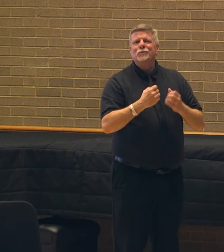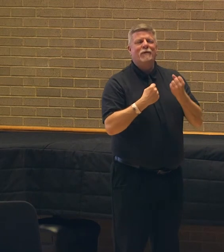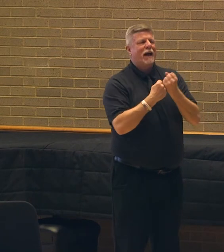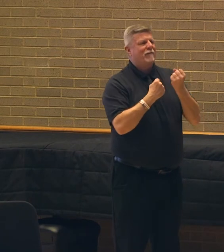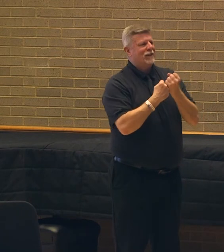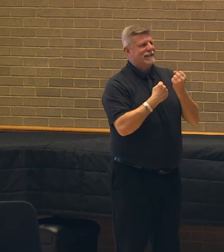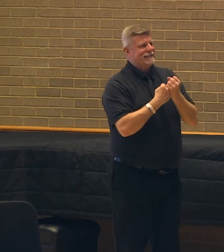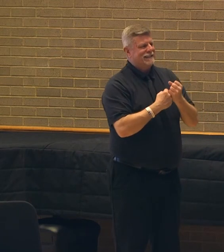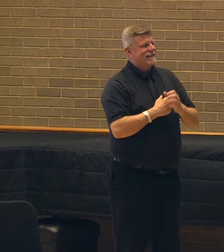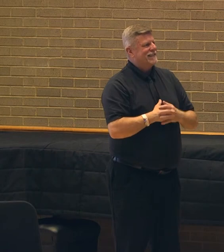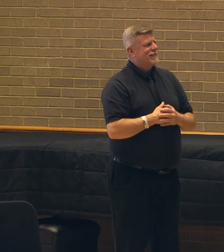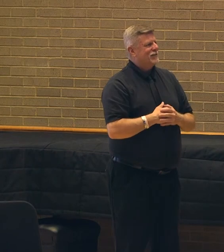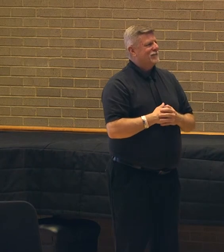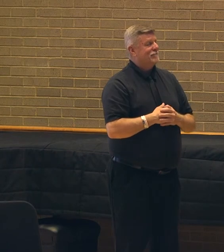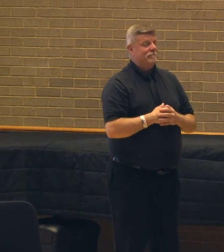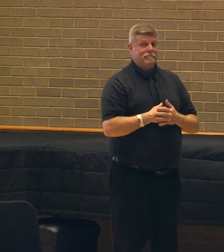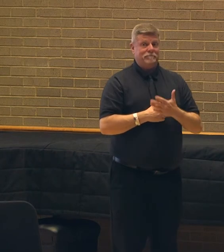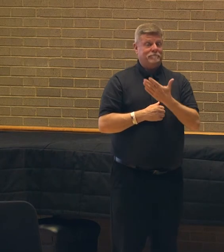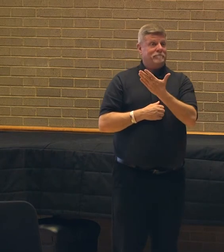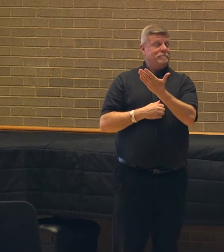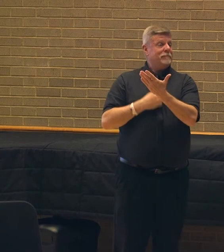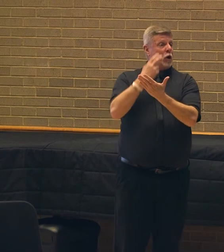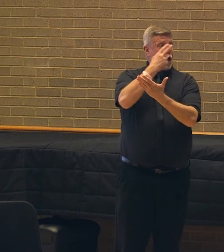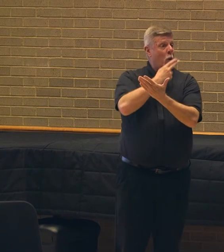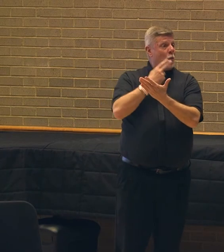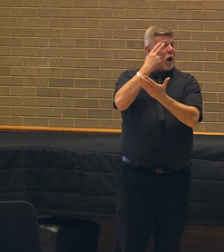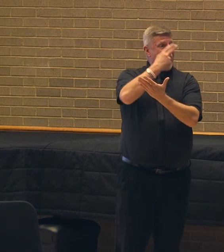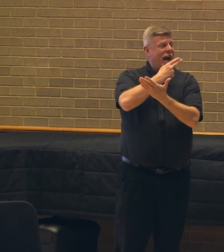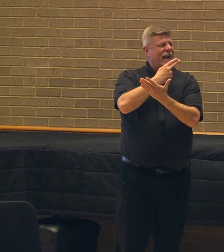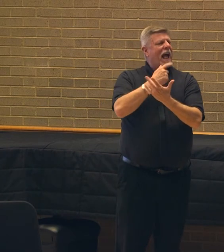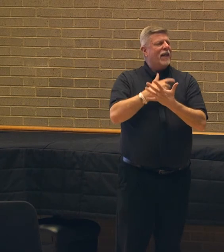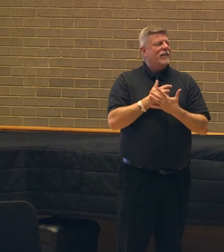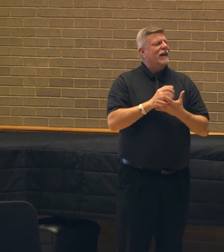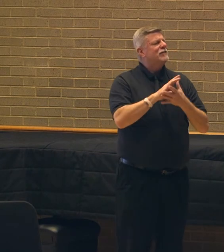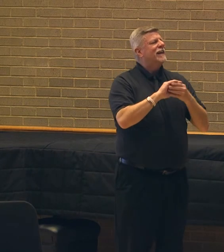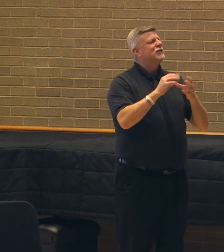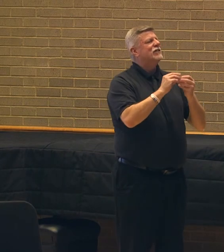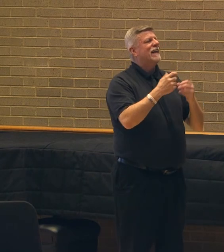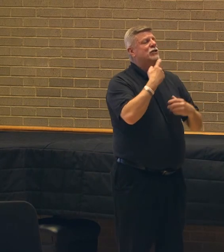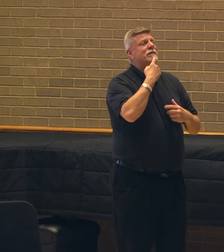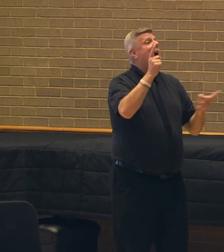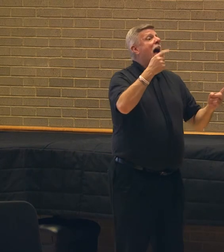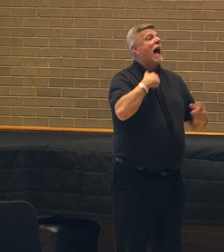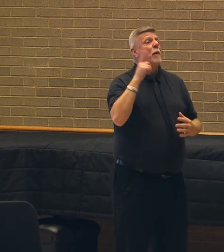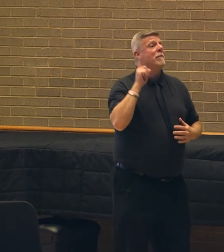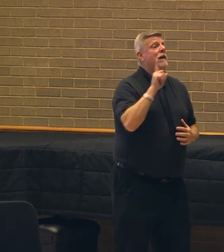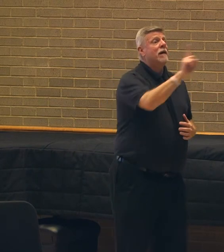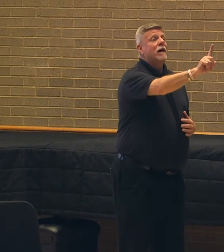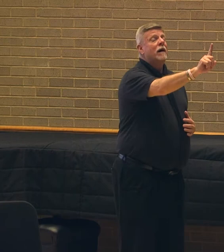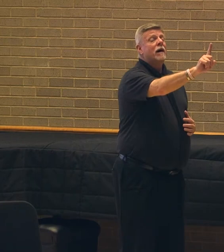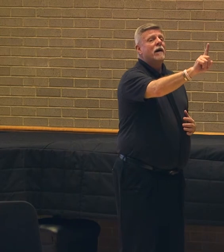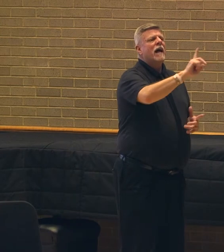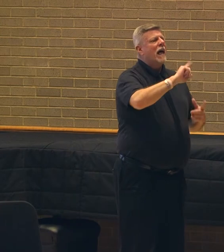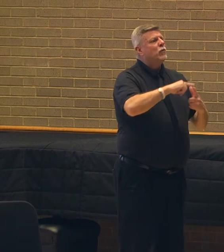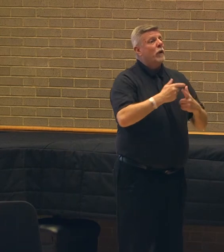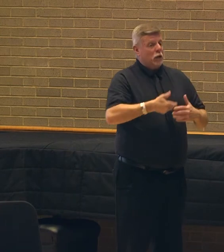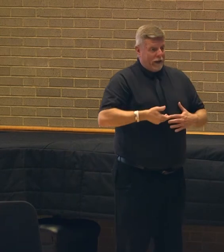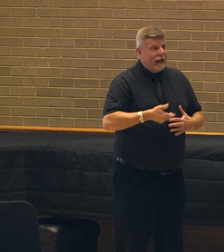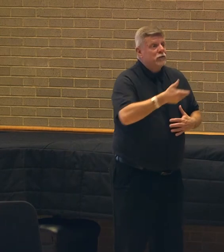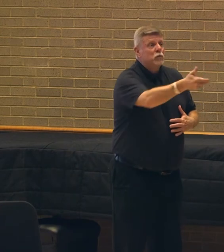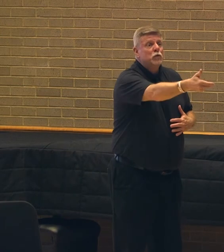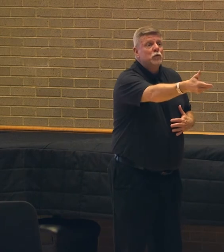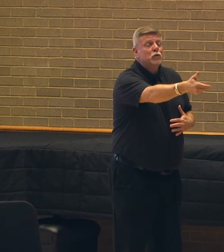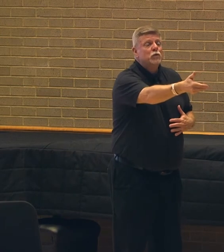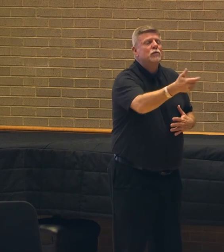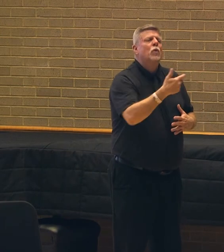So in Hawaii, there's a chant that you would do to announce your greeting, and then when you introduce yourself to someone, we